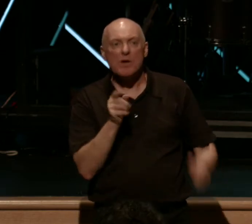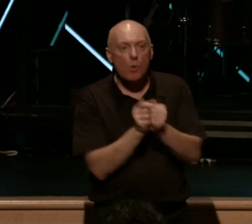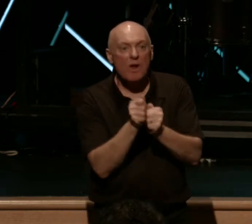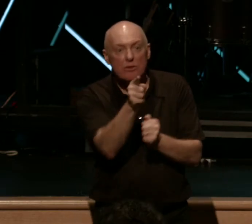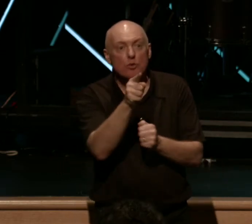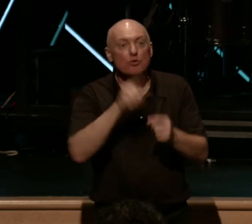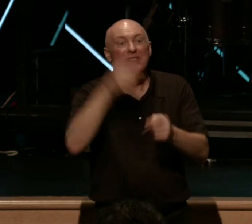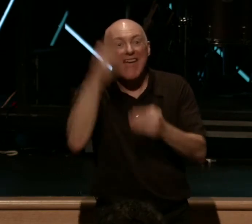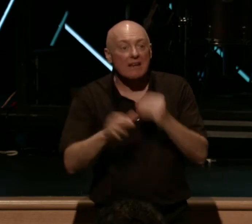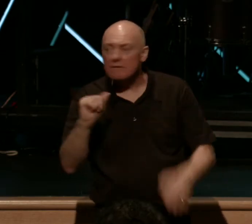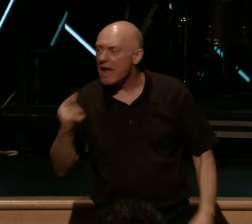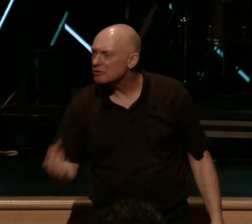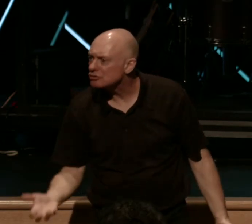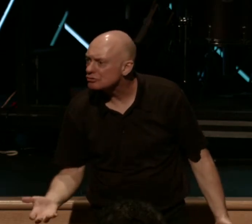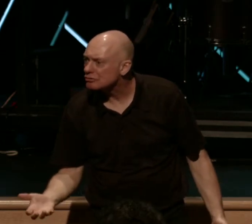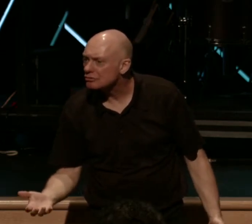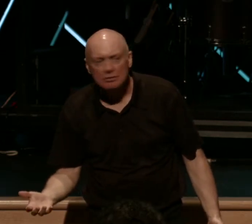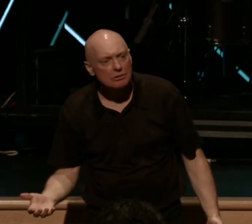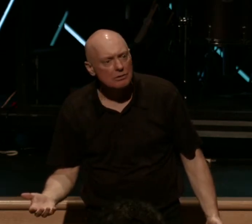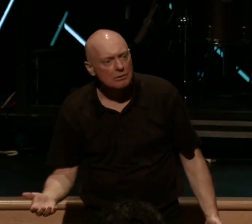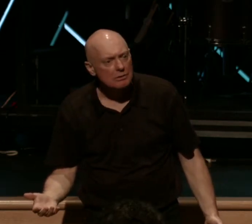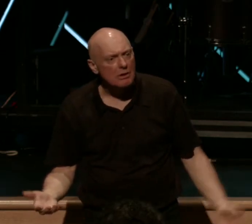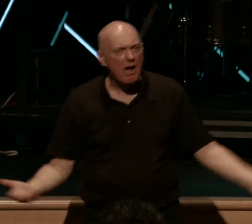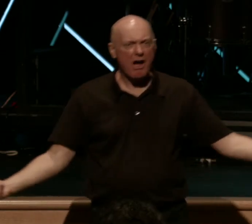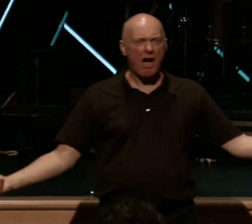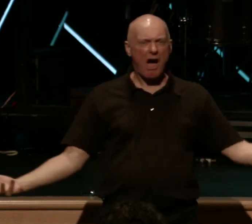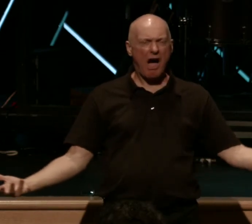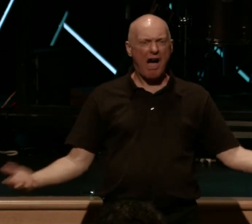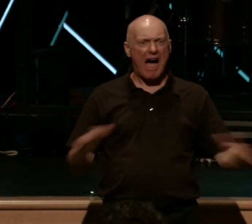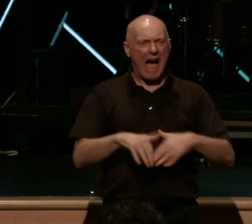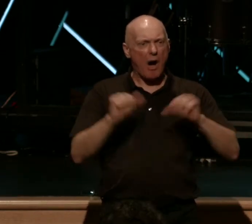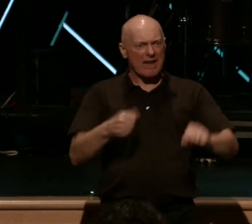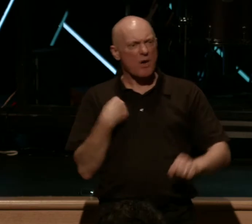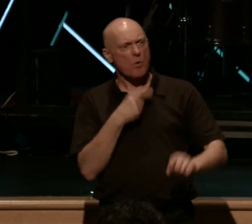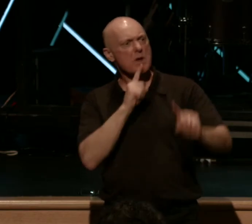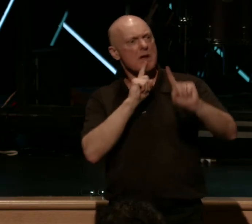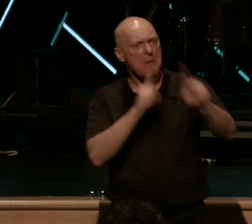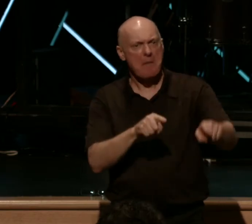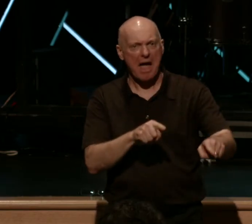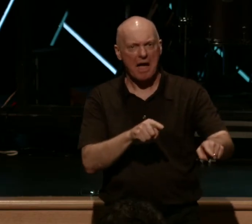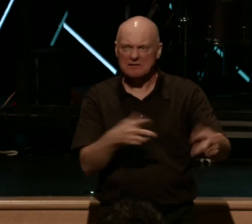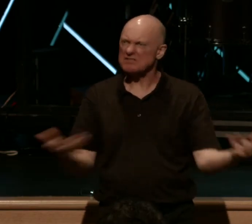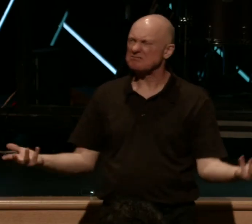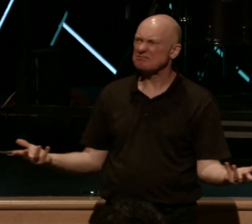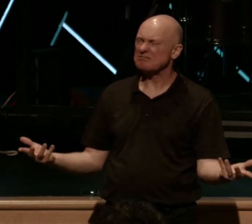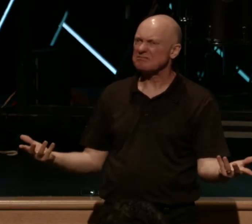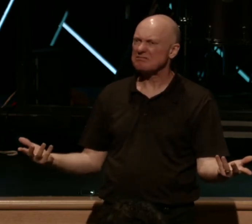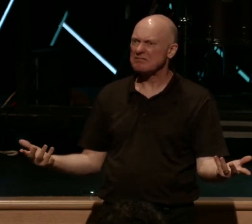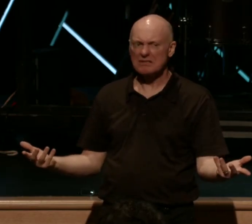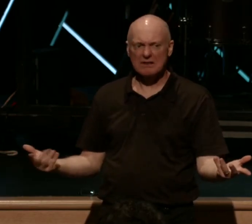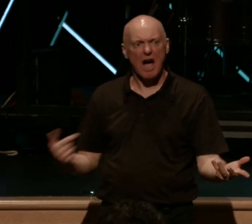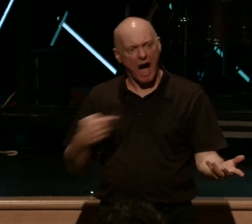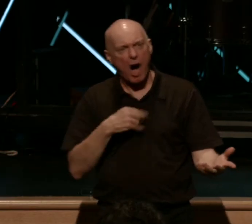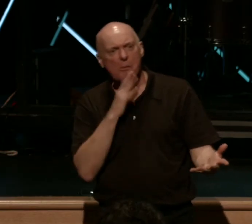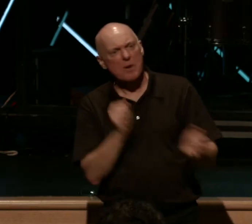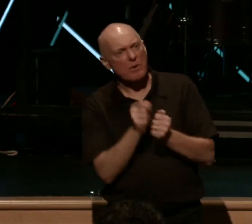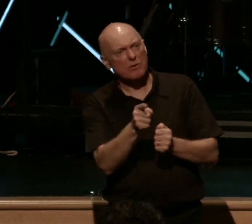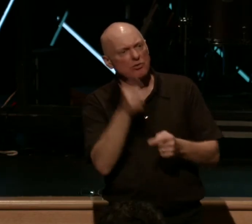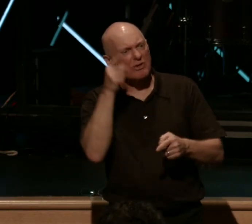age. So how in the world can we command low, remember, I'll be with you to the end of age? Why would Jesus say